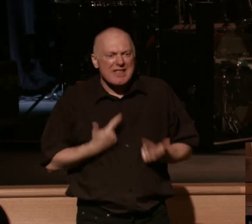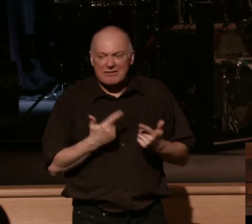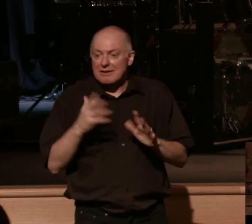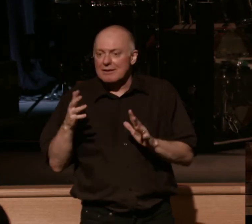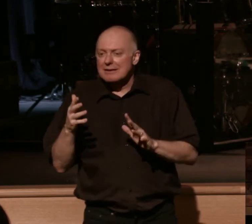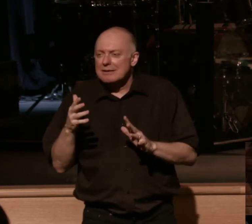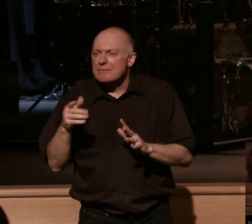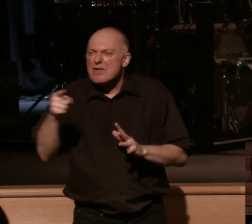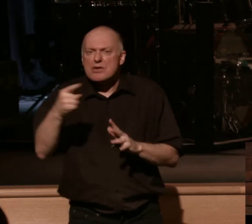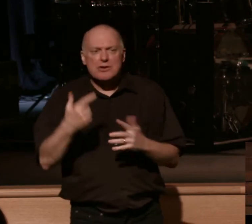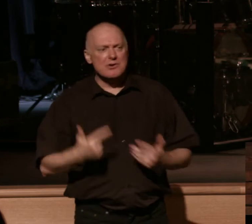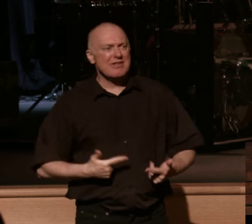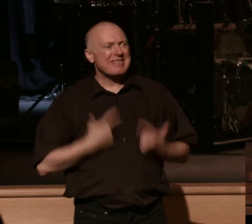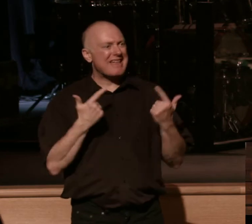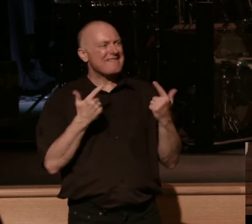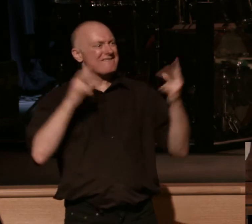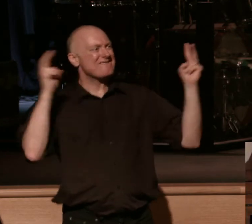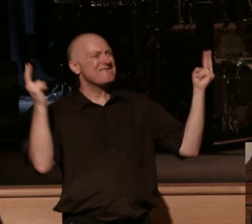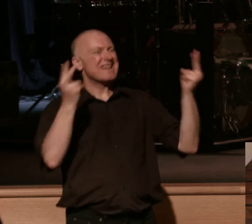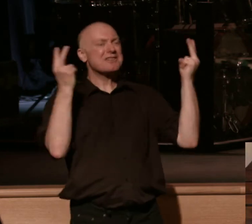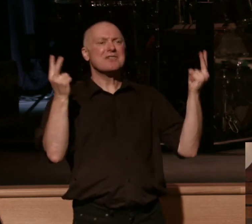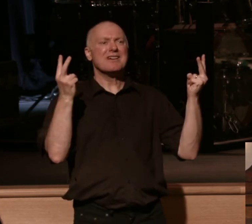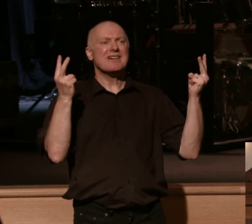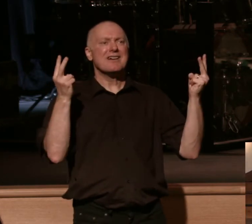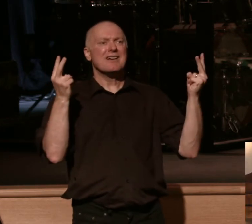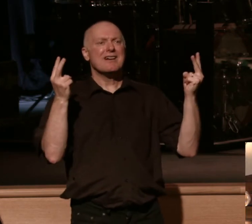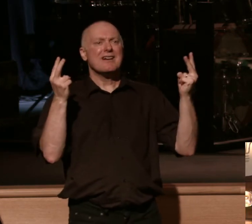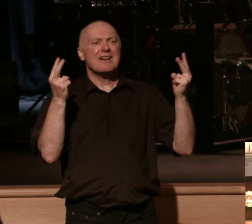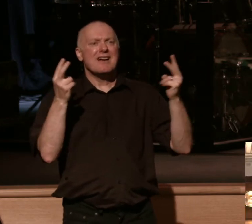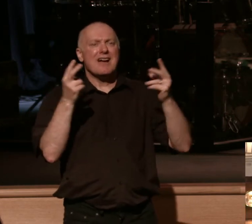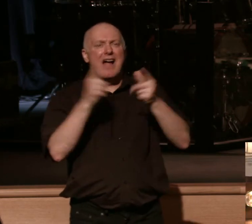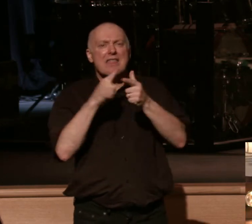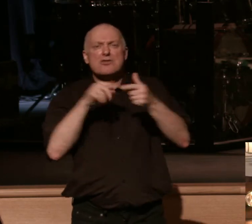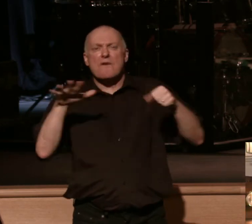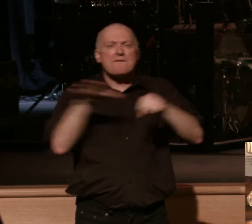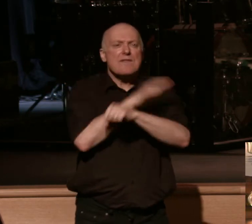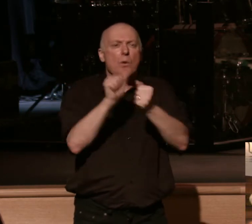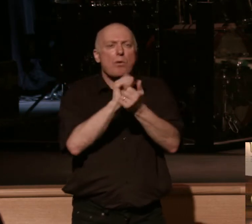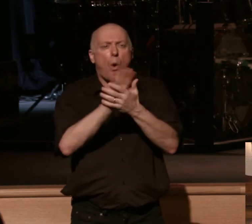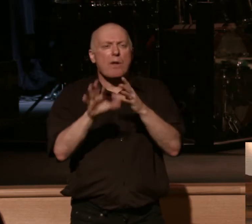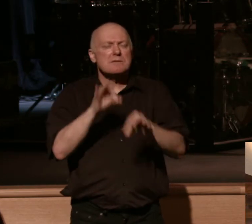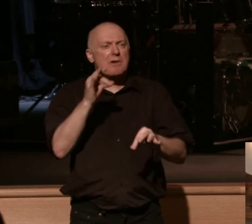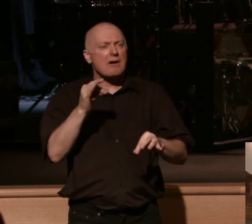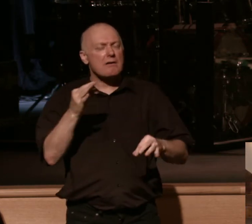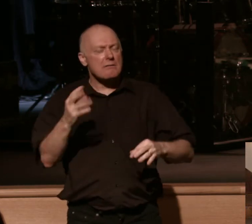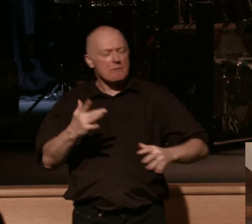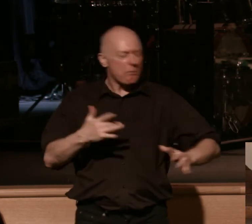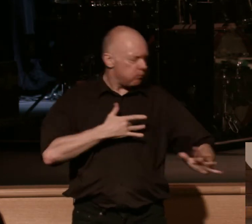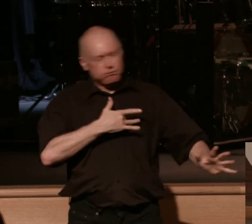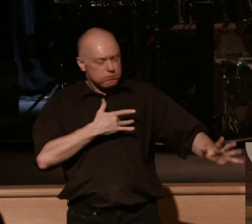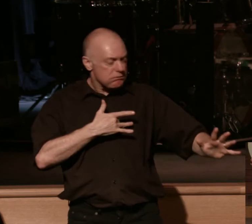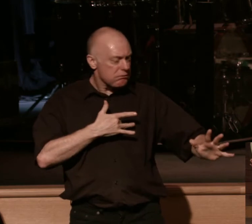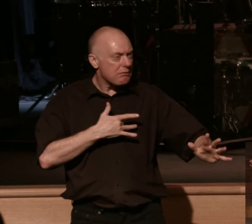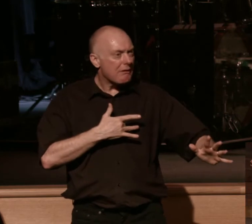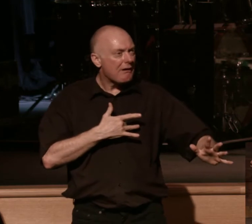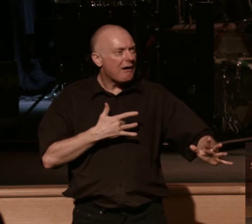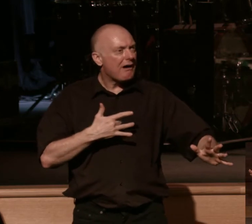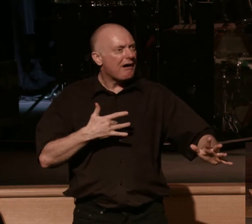supernatural victory and you are filled with God's Spirit and the fruit of His Spirit is in your life and you're loving the Lord the way you believe you should